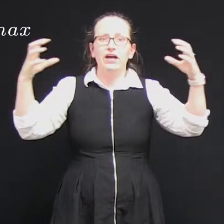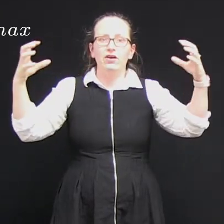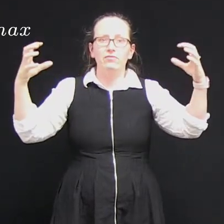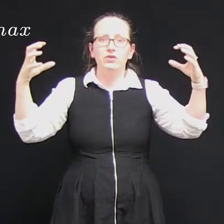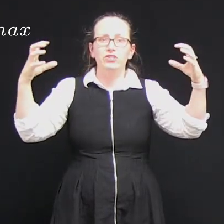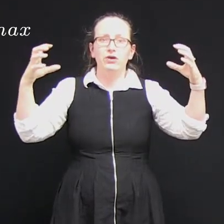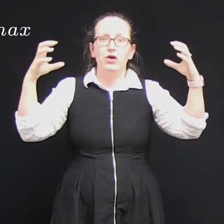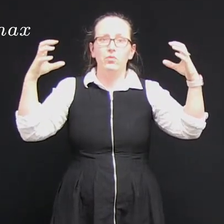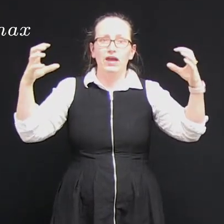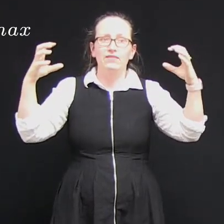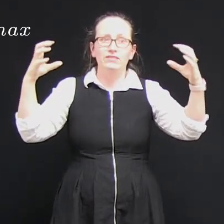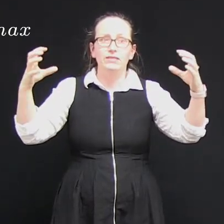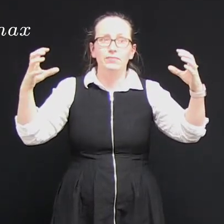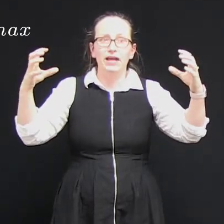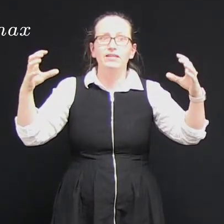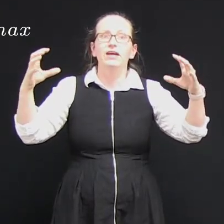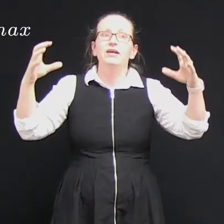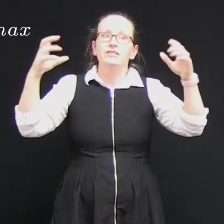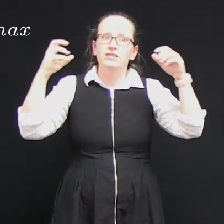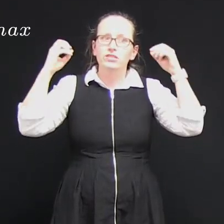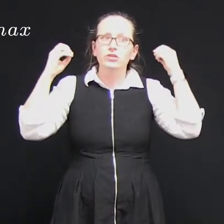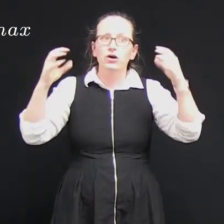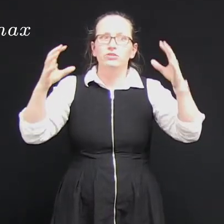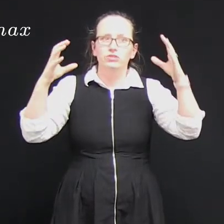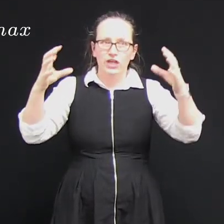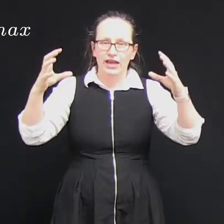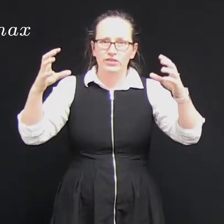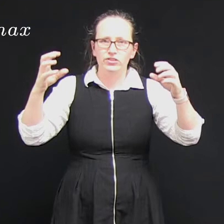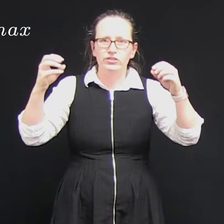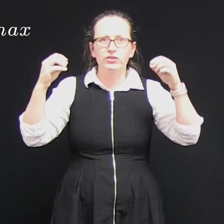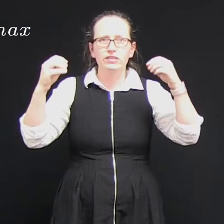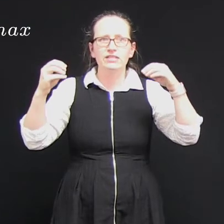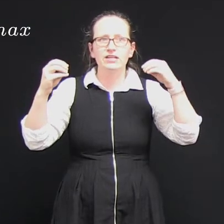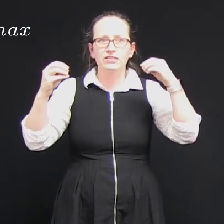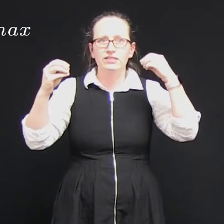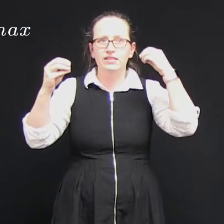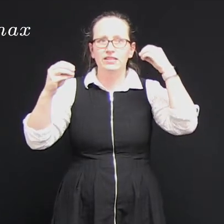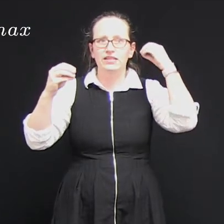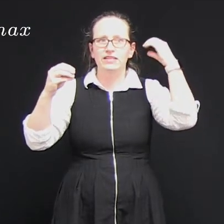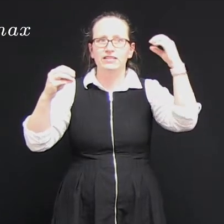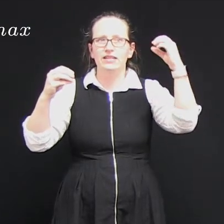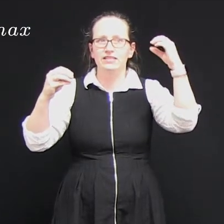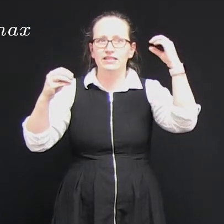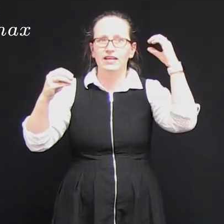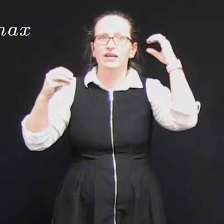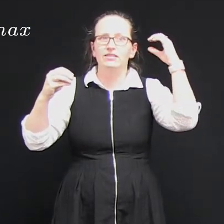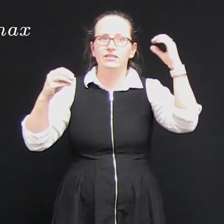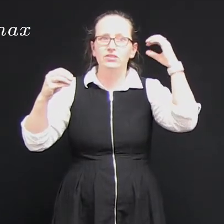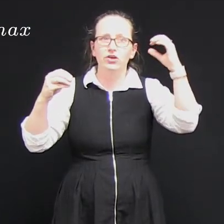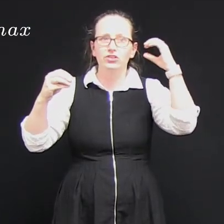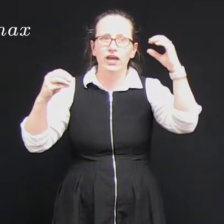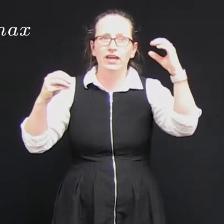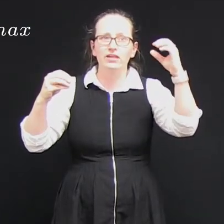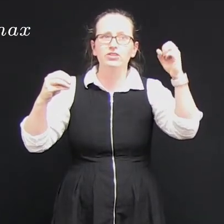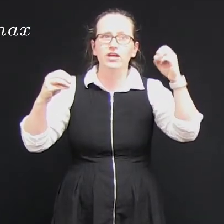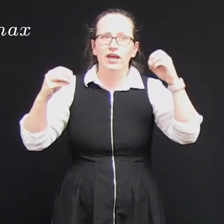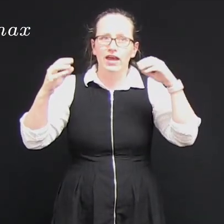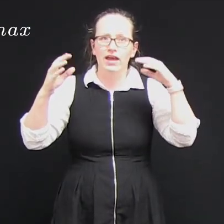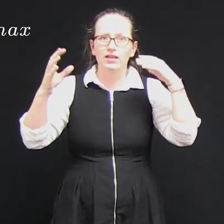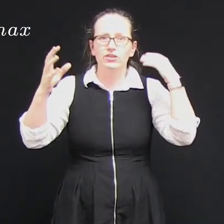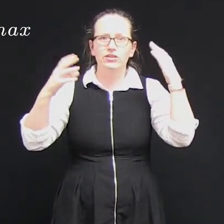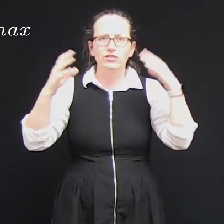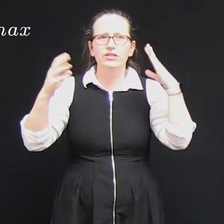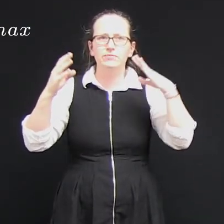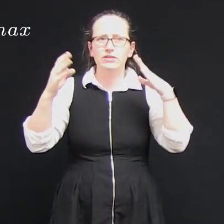area over which the wave is spread does not change so this tells us that the intensity does not change